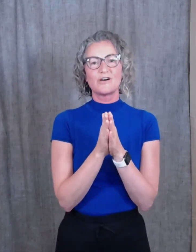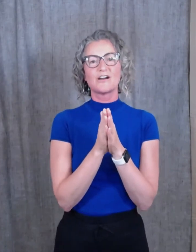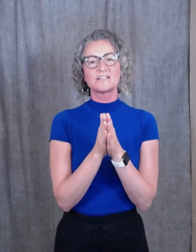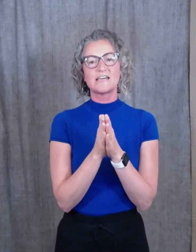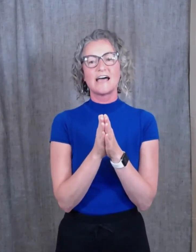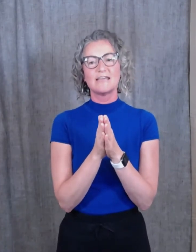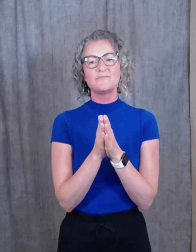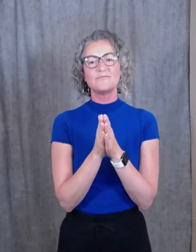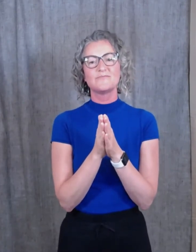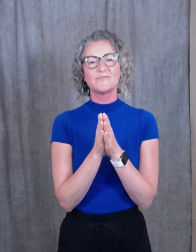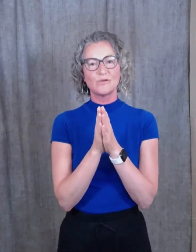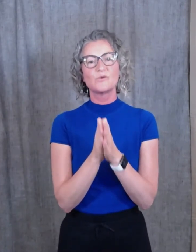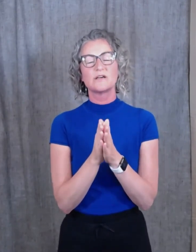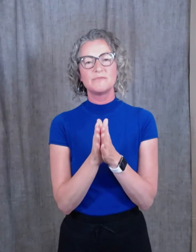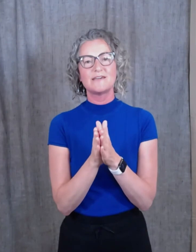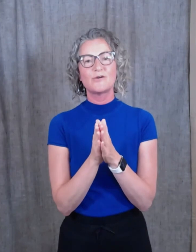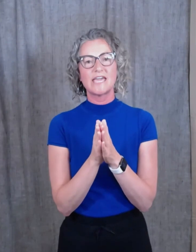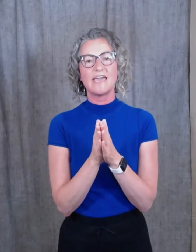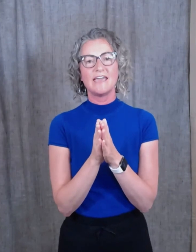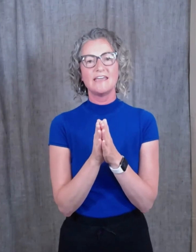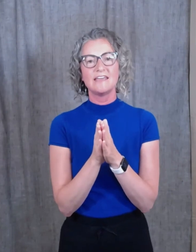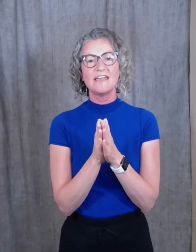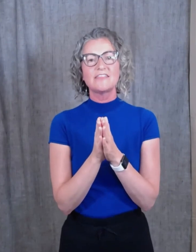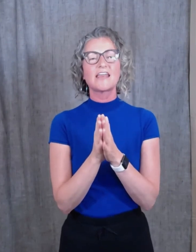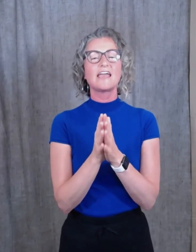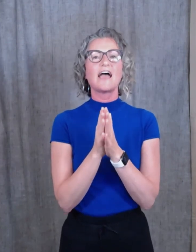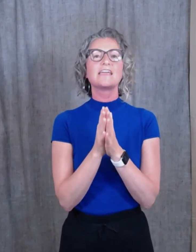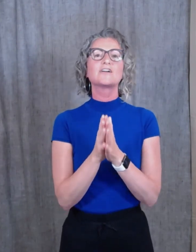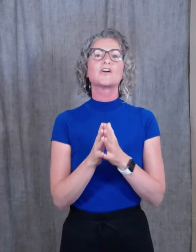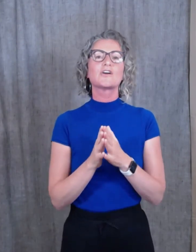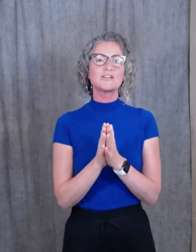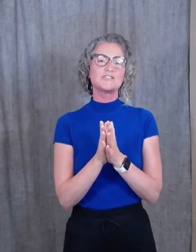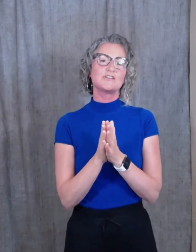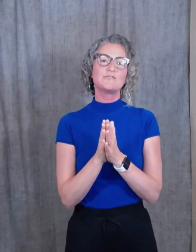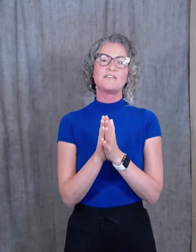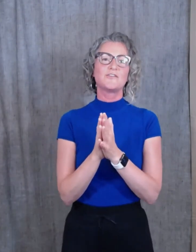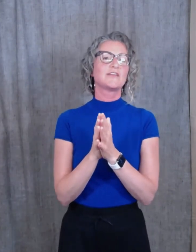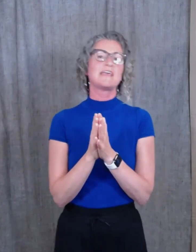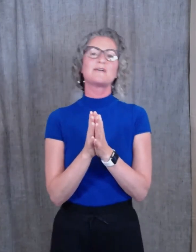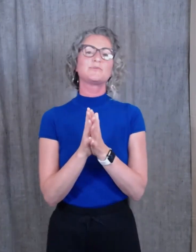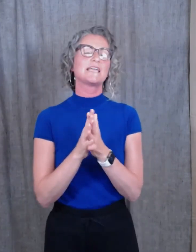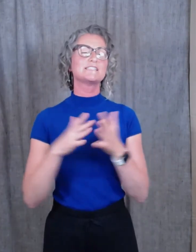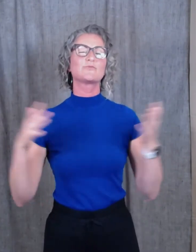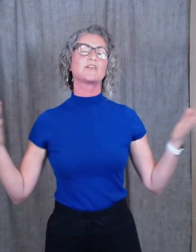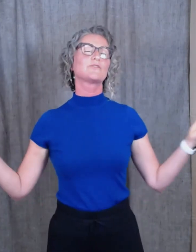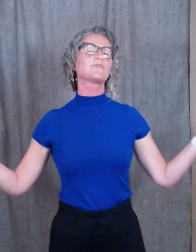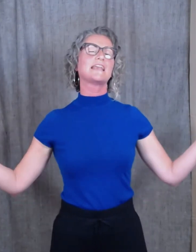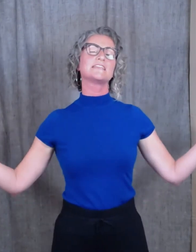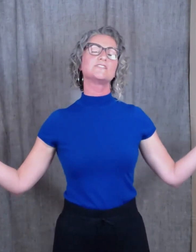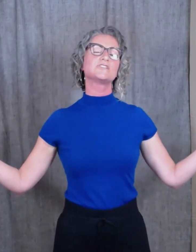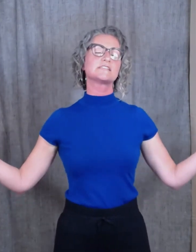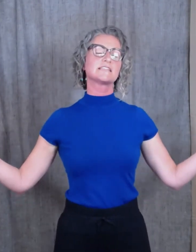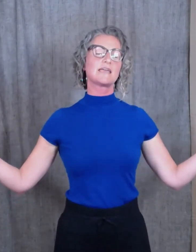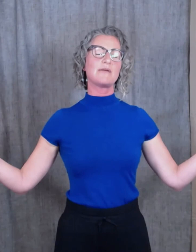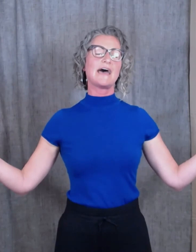hard time, it will be okay. That I encourage you if you're in that place where you're ready to just lay back.